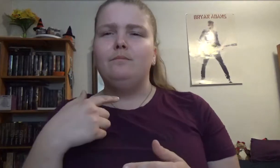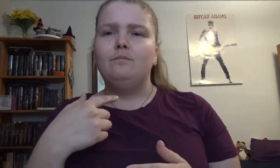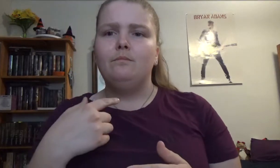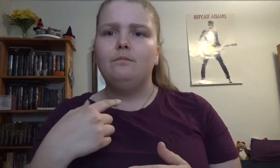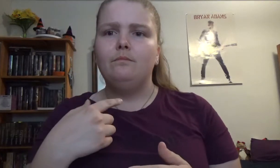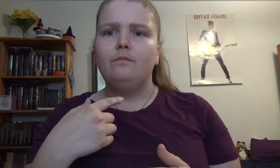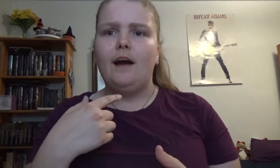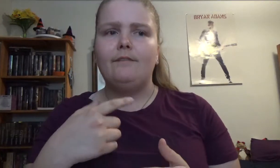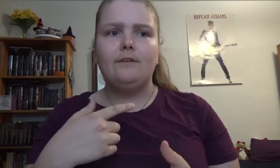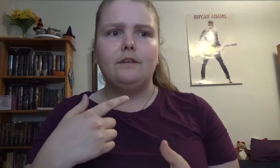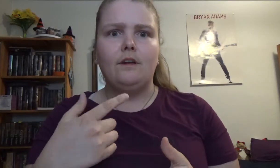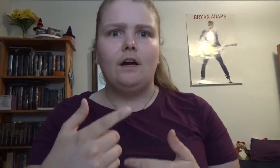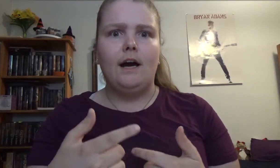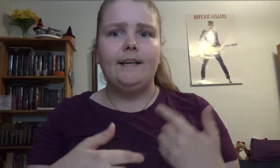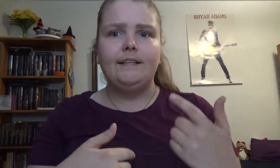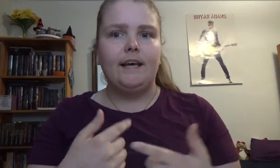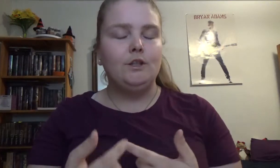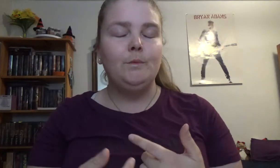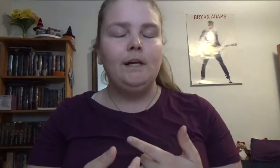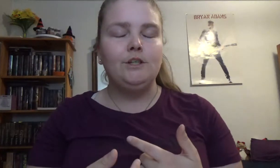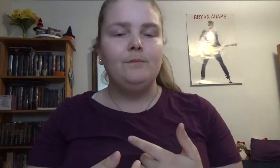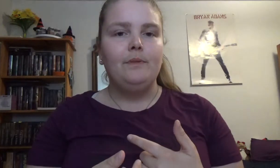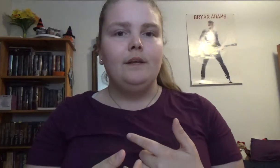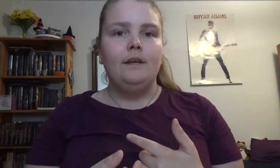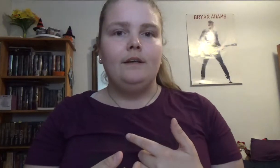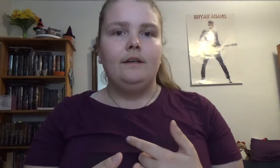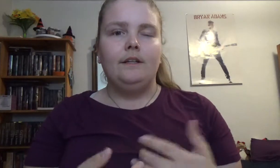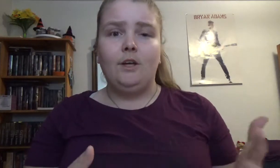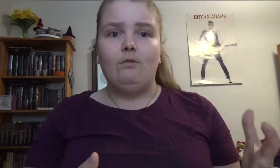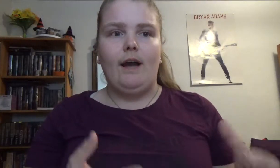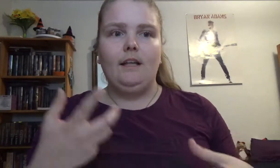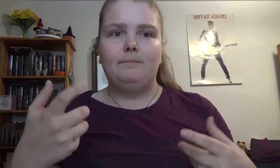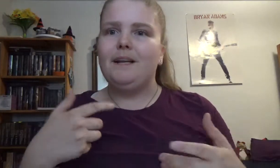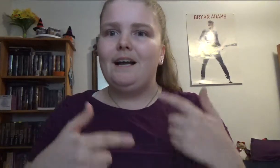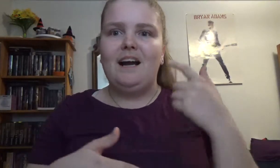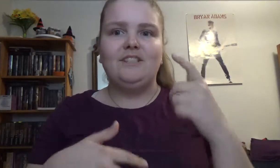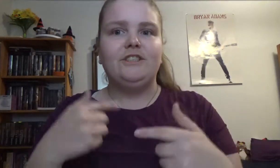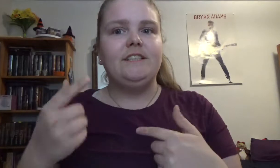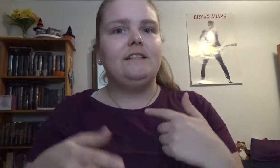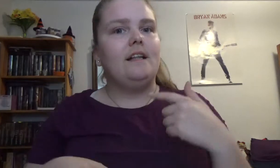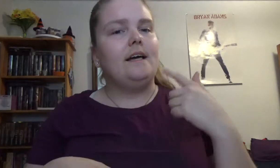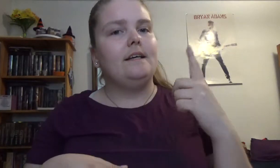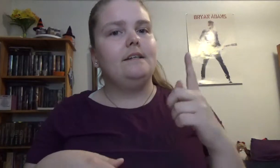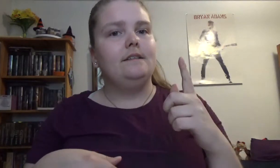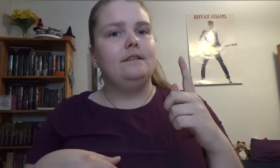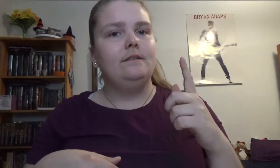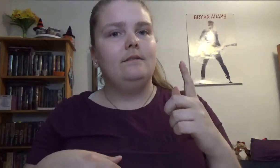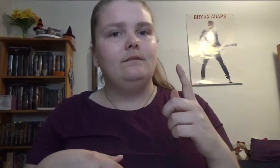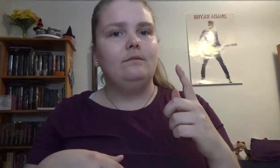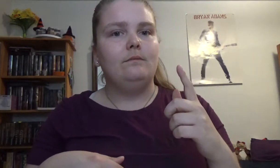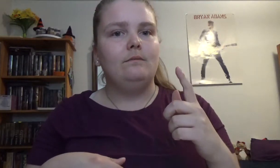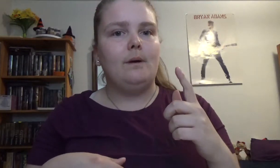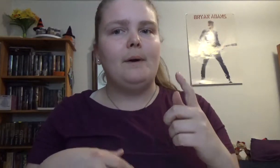I found not I didn't like too much it's all right but I just didn't like about